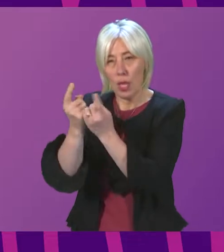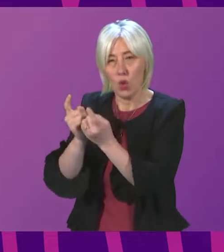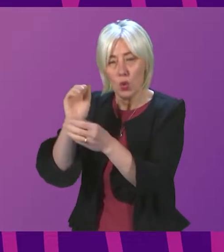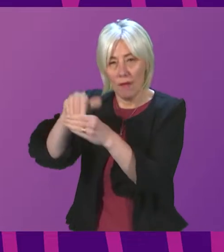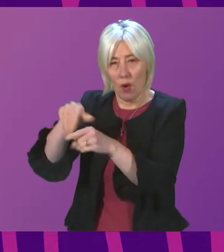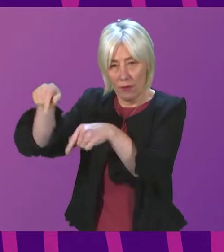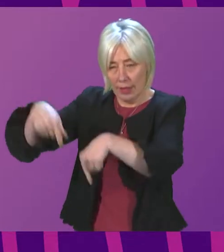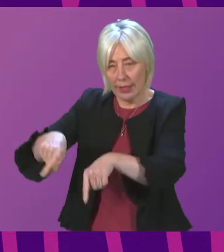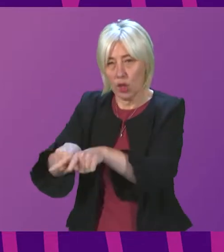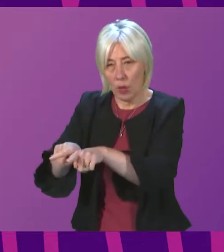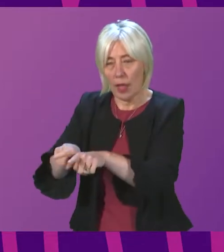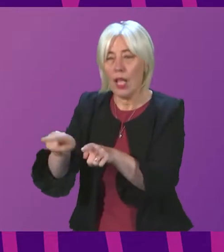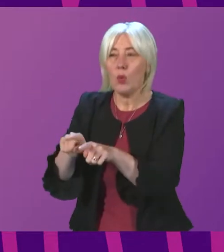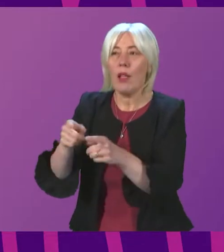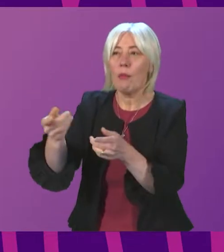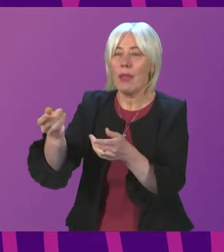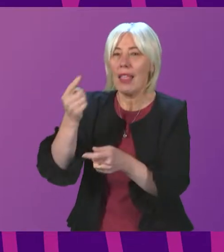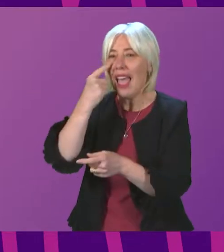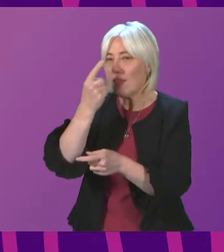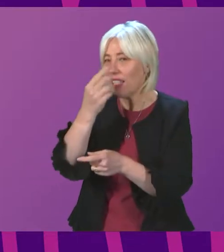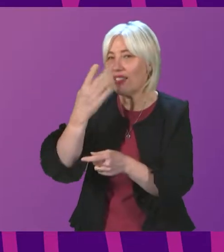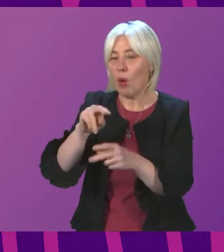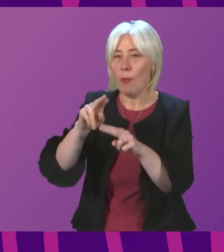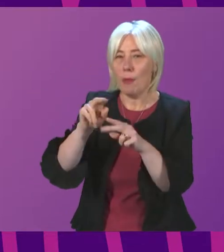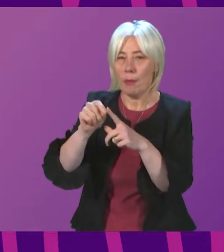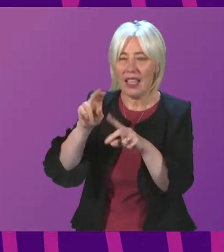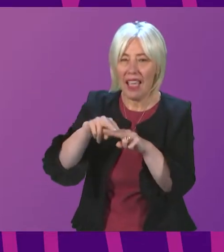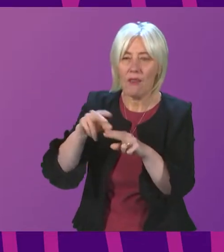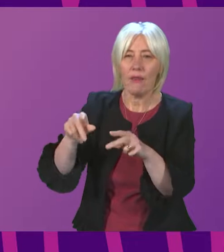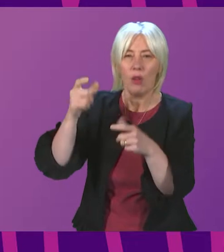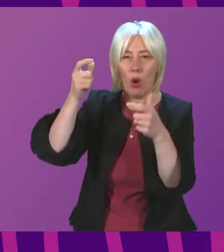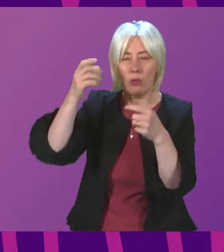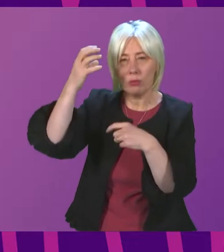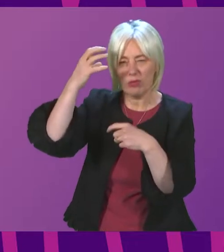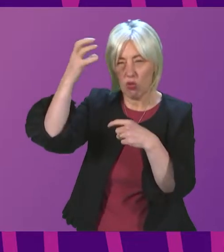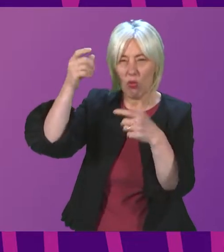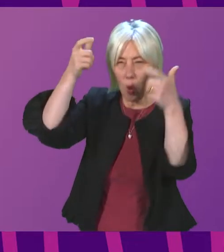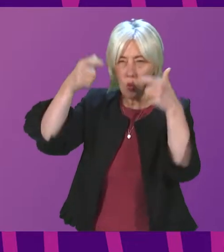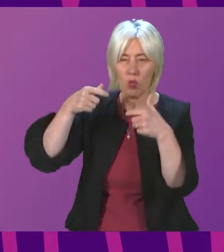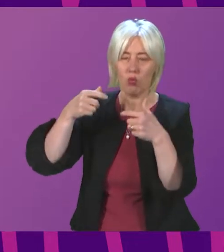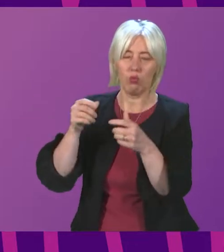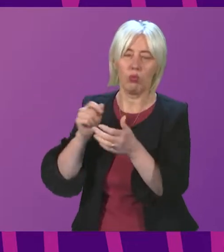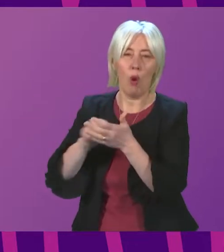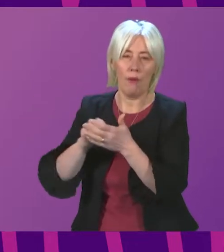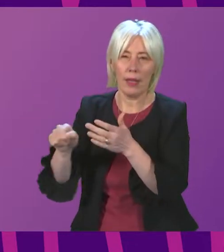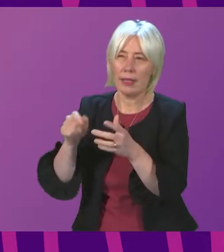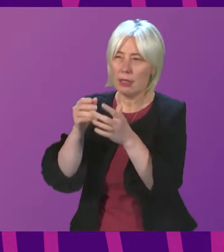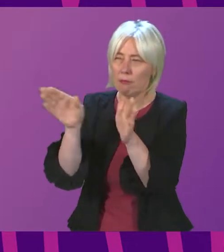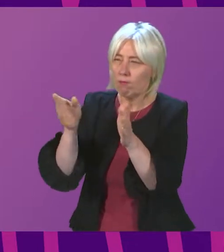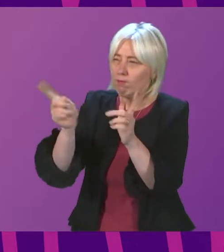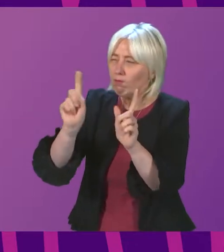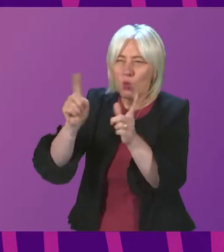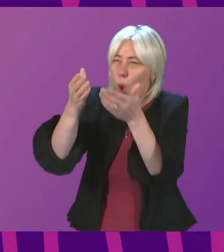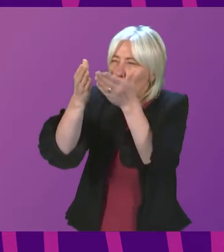and i think just that evidence we might seek from the crown office and the procurator fiscal again trying to fathom and bottom out the the scope of the